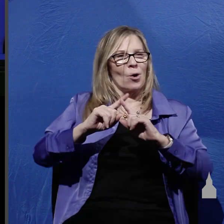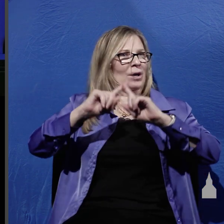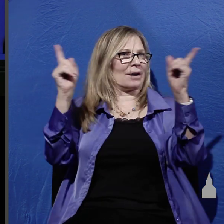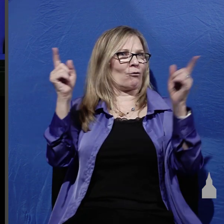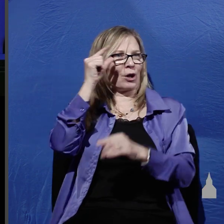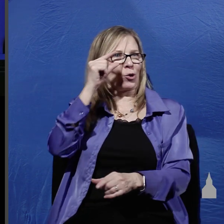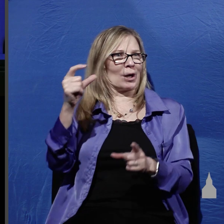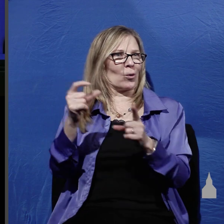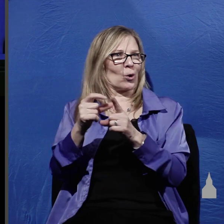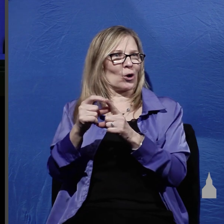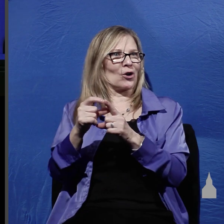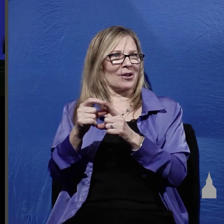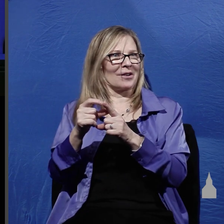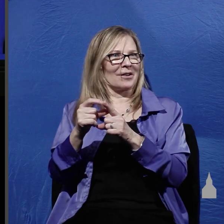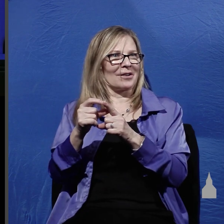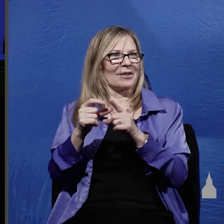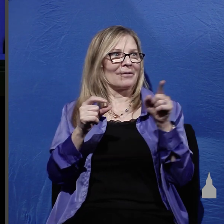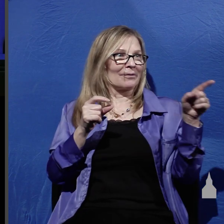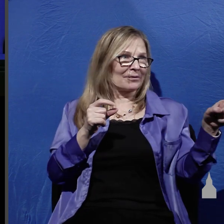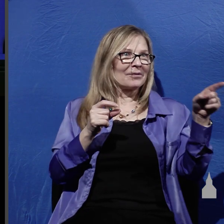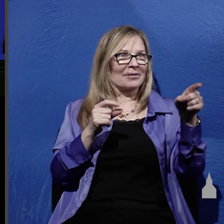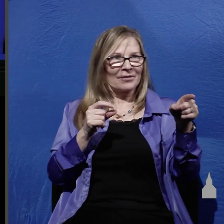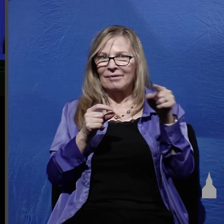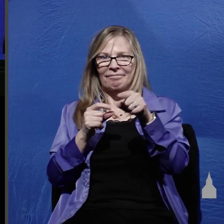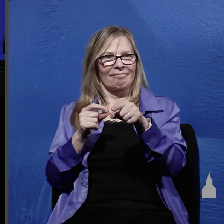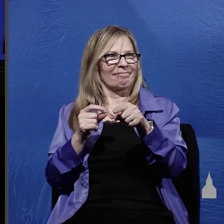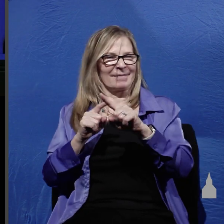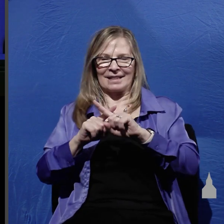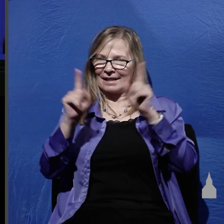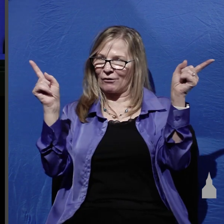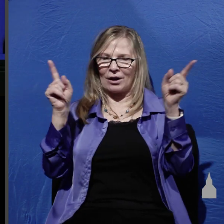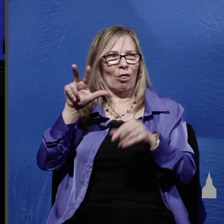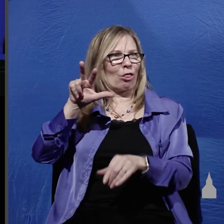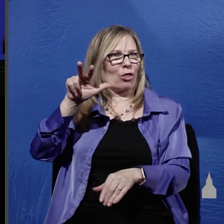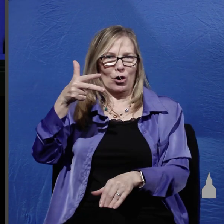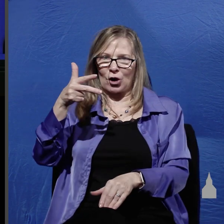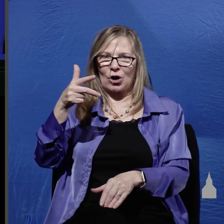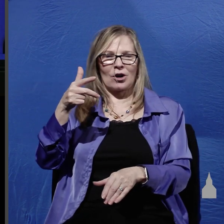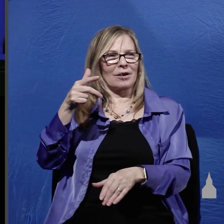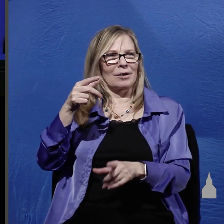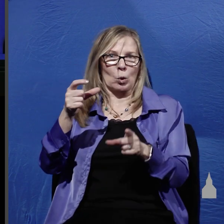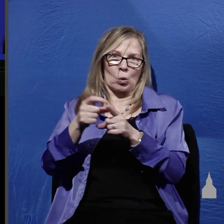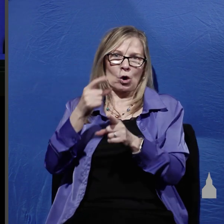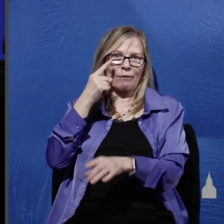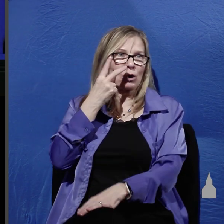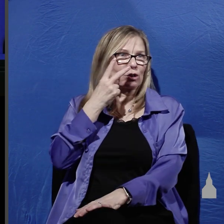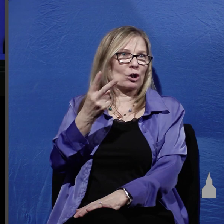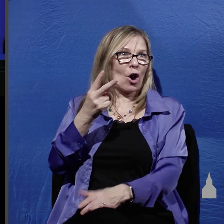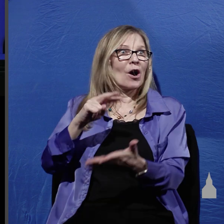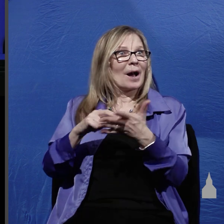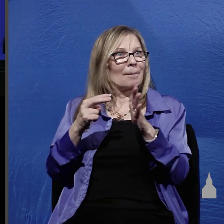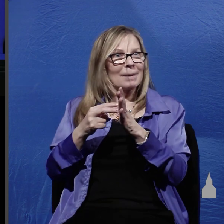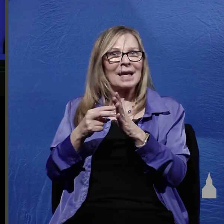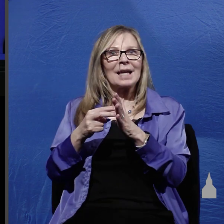from the other two words previously used this particular word means to see with